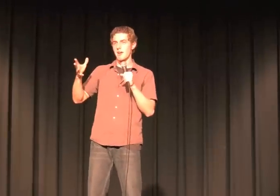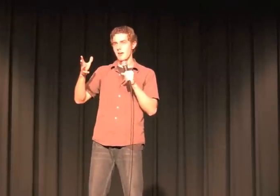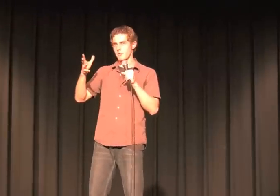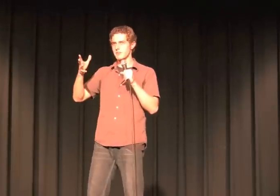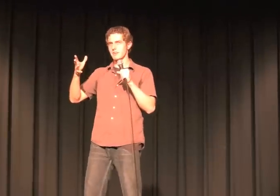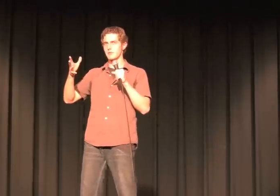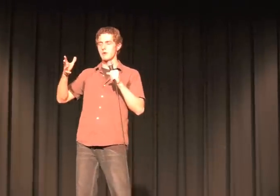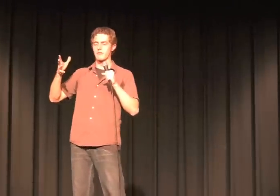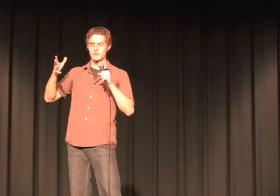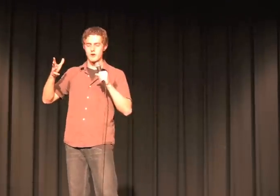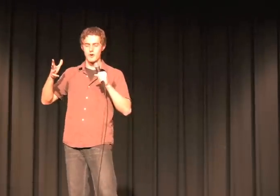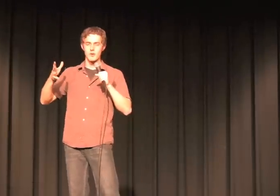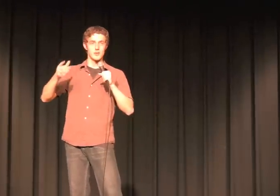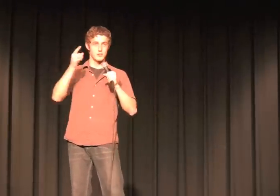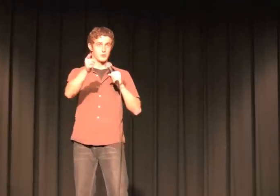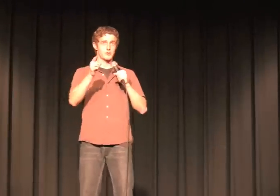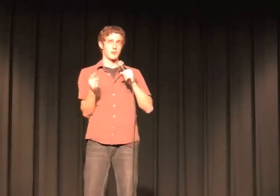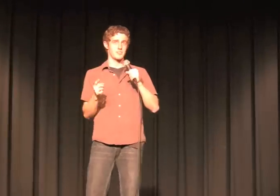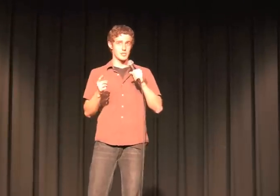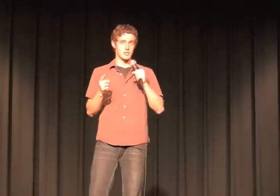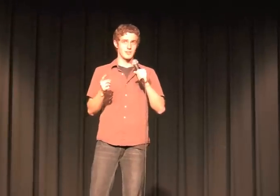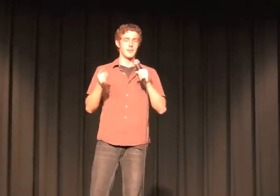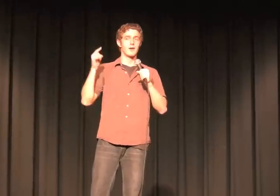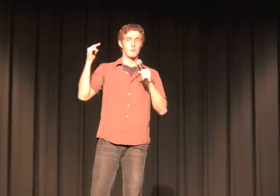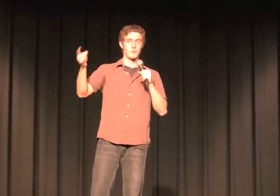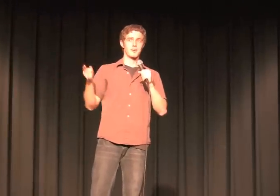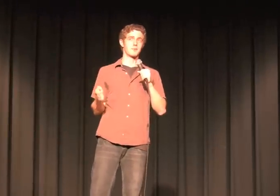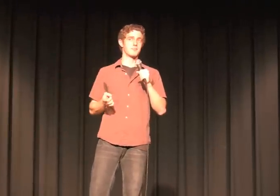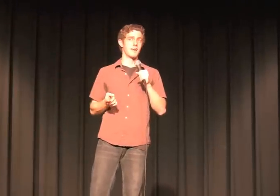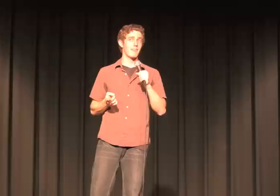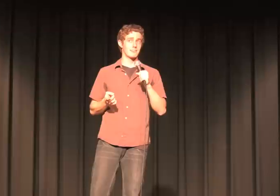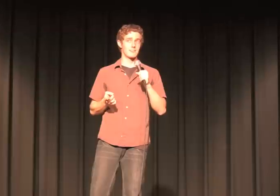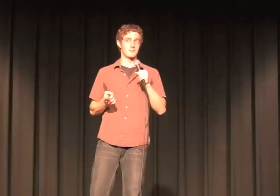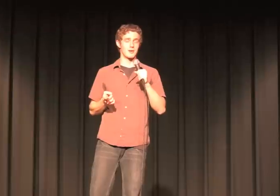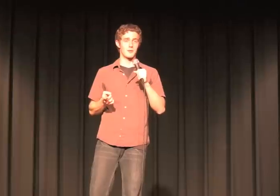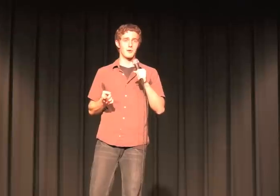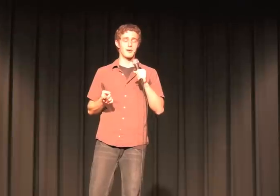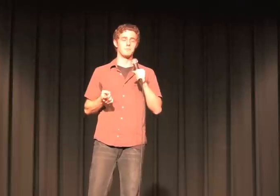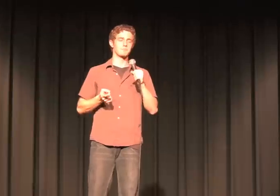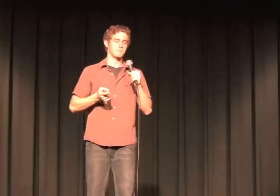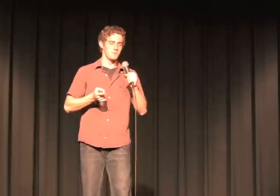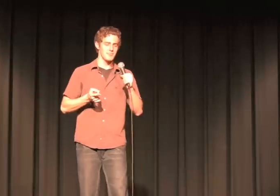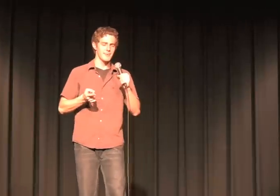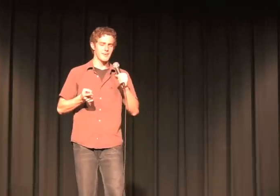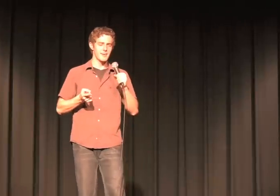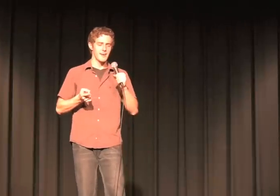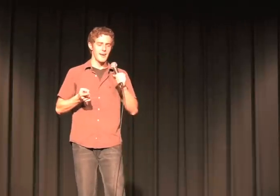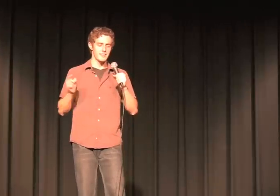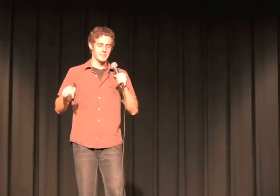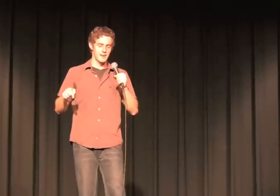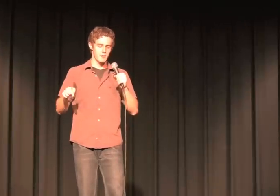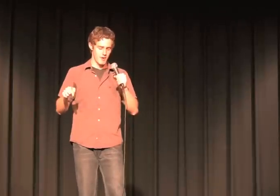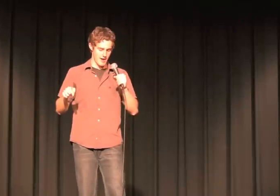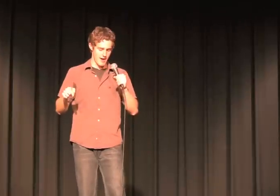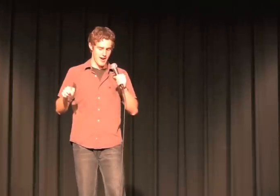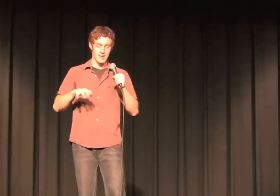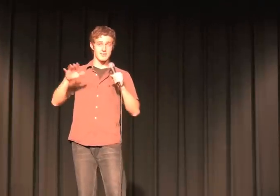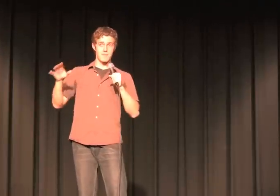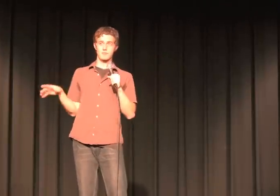might have what it takes to be on the show. You should audition when we come to Dallas this January. Now, at the time, I had never